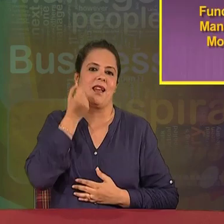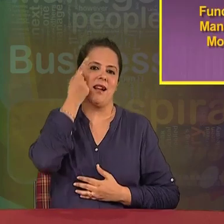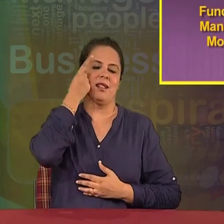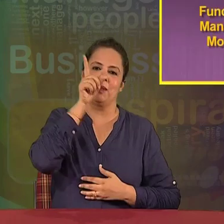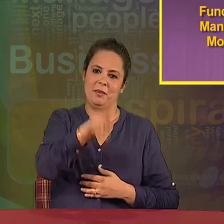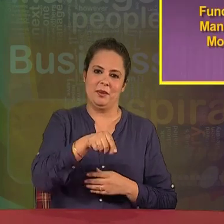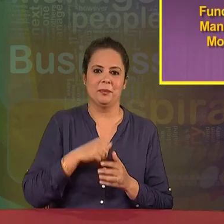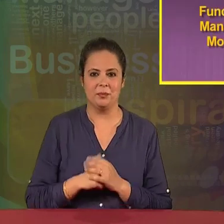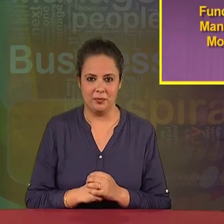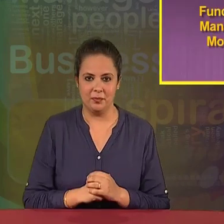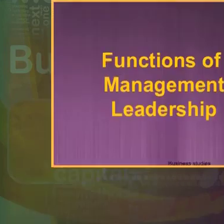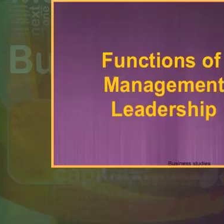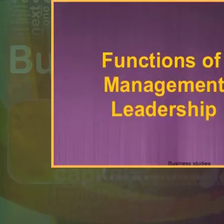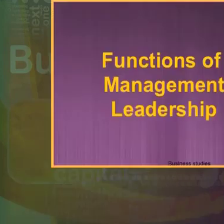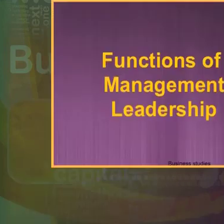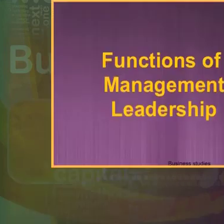inner side of the person.